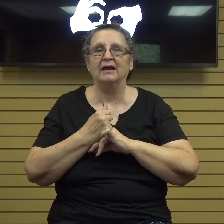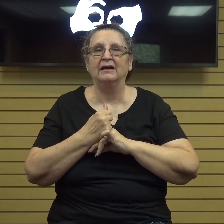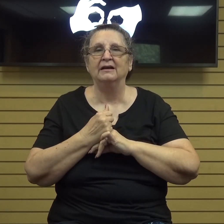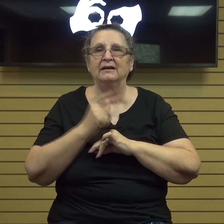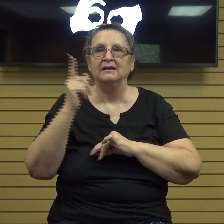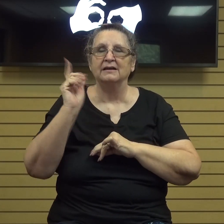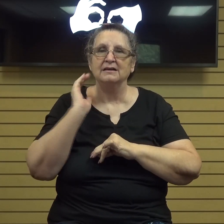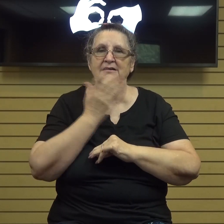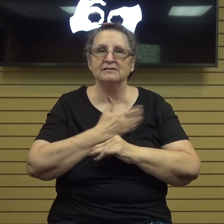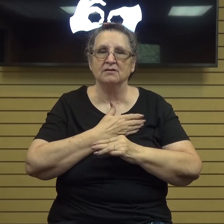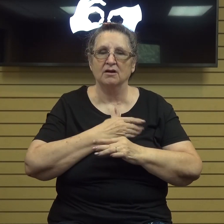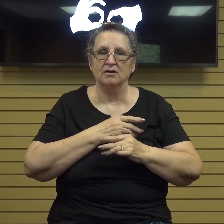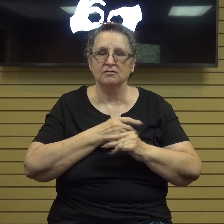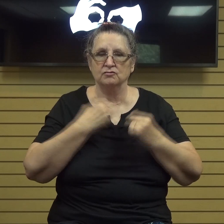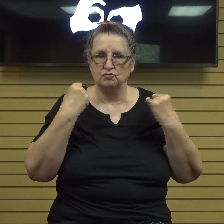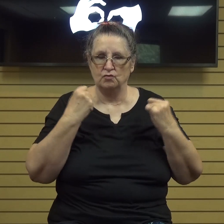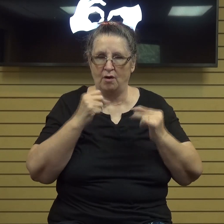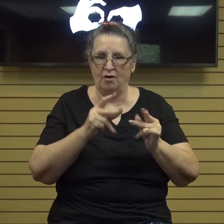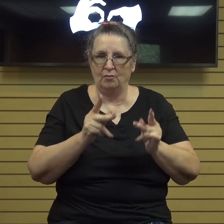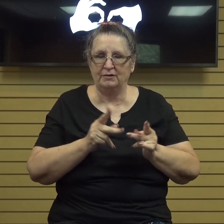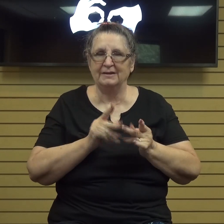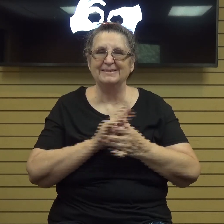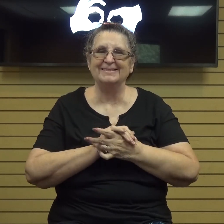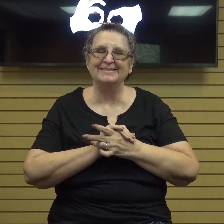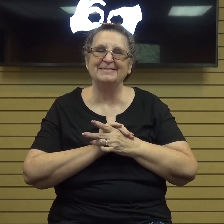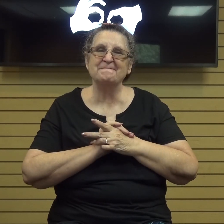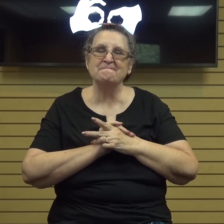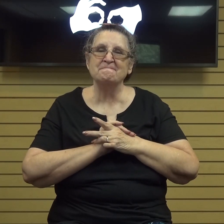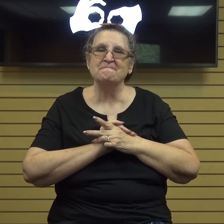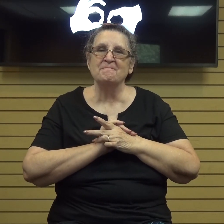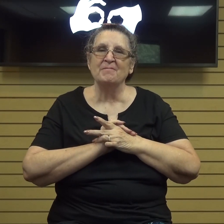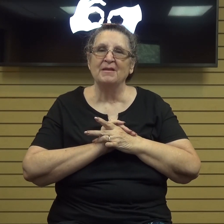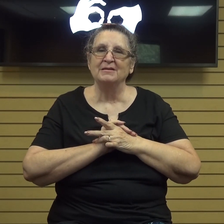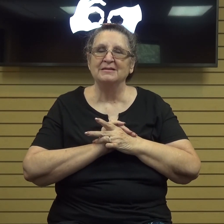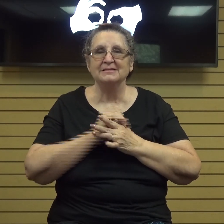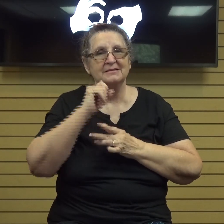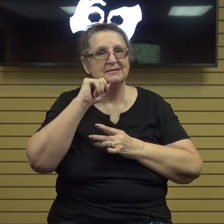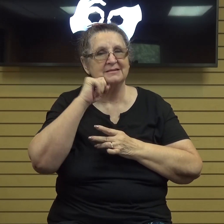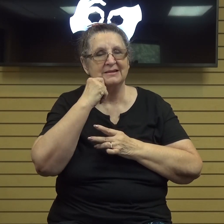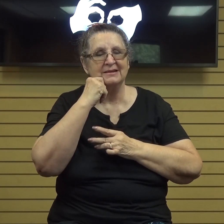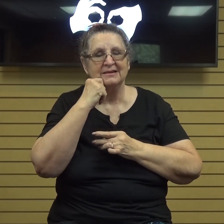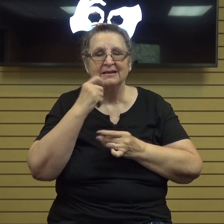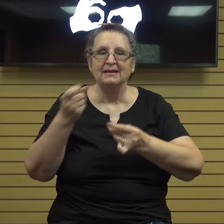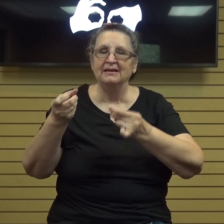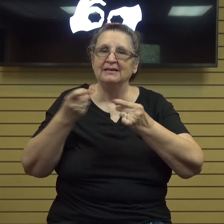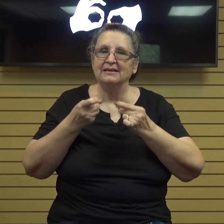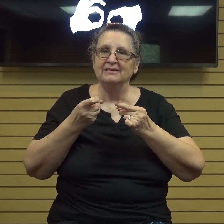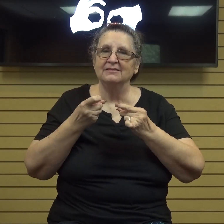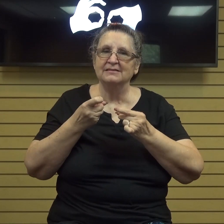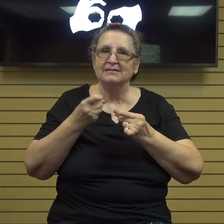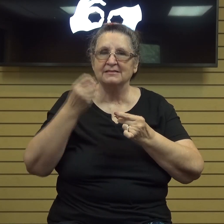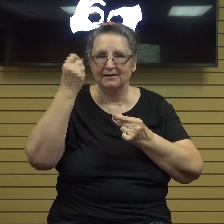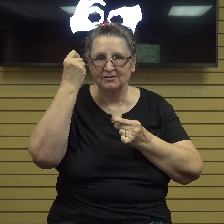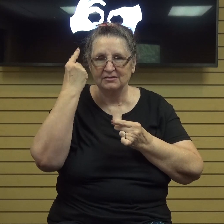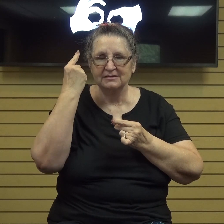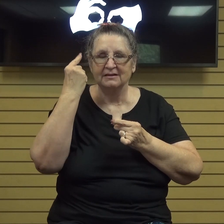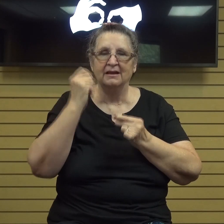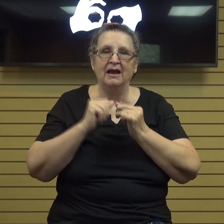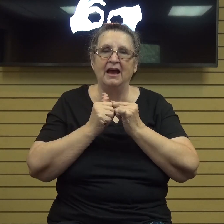stronghold um so it's I think it's really really neat gives us um insight into how to start our day